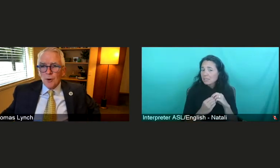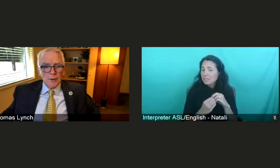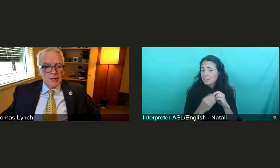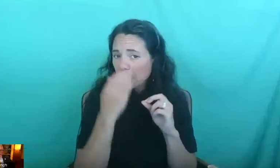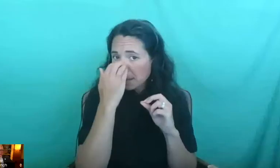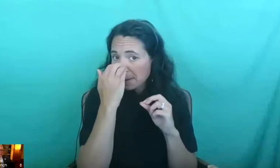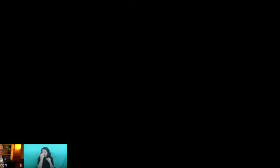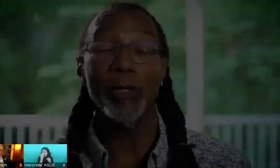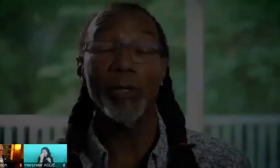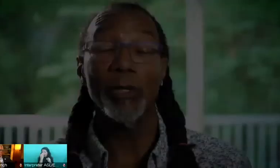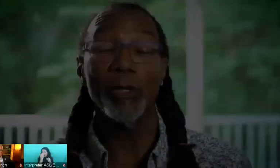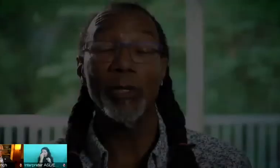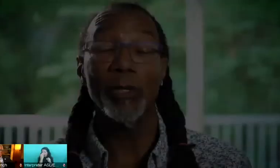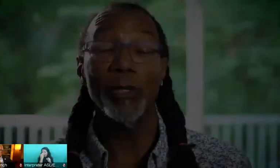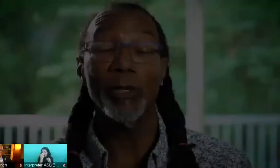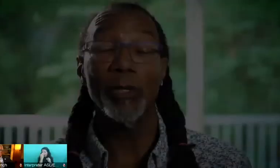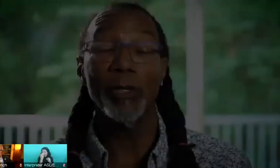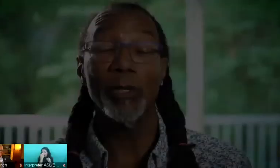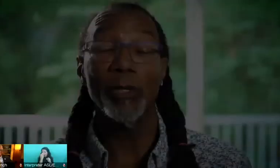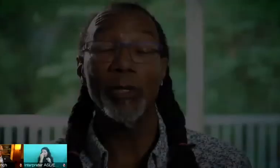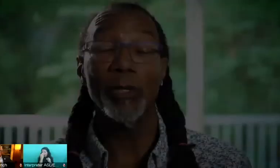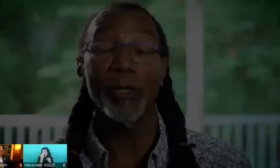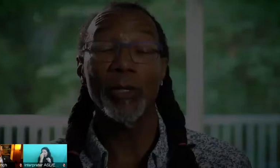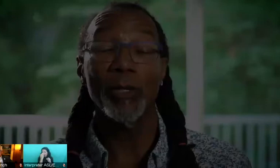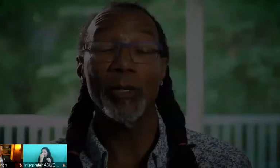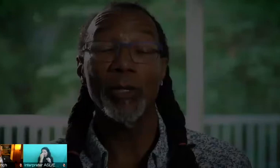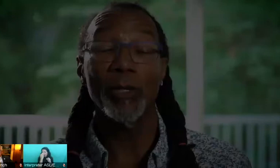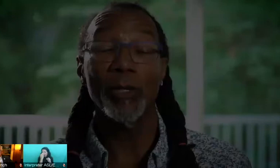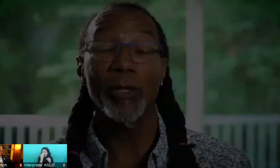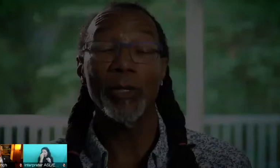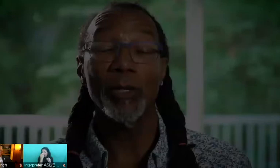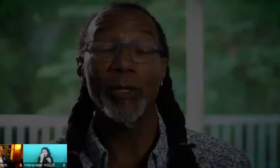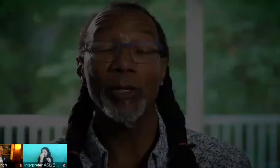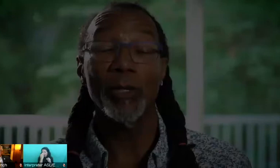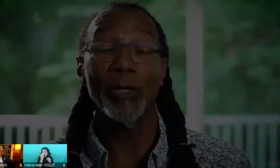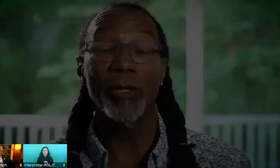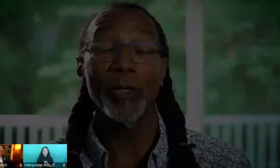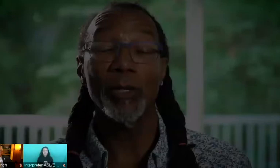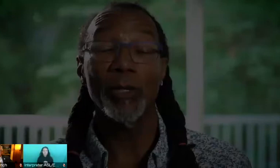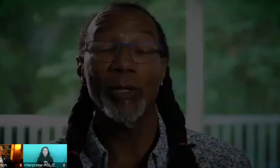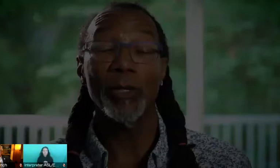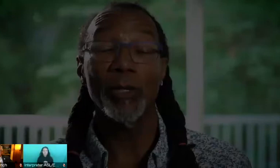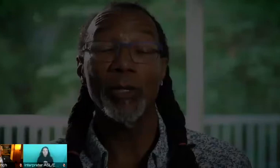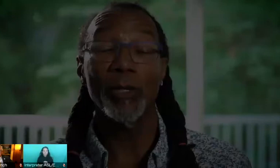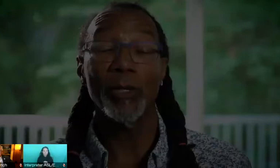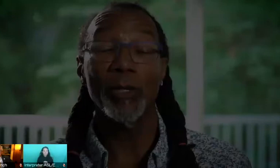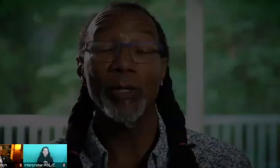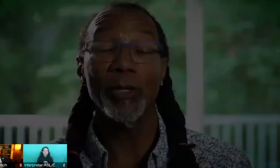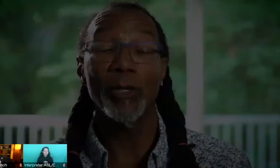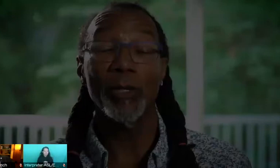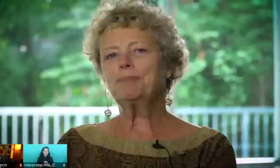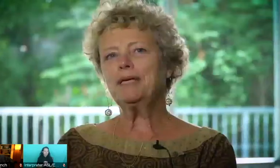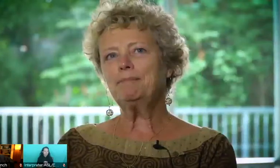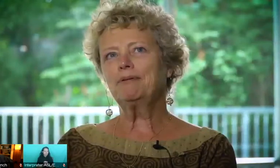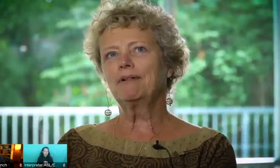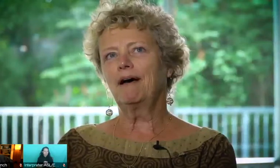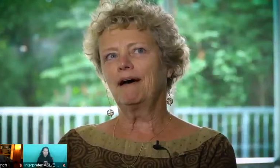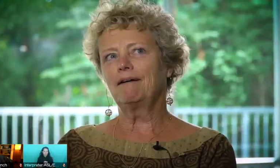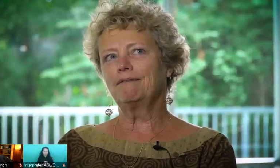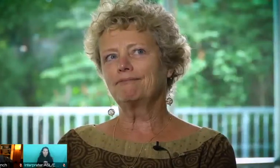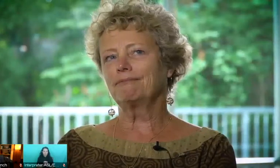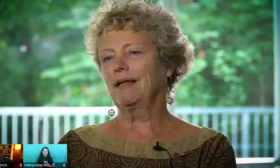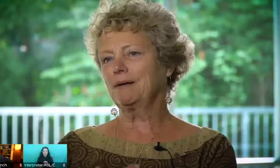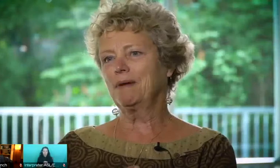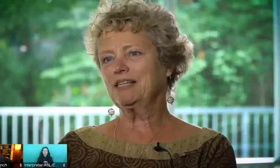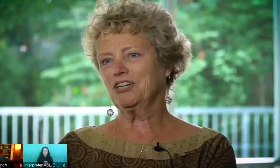Or are we going to... There was a funeral a week, if not more. I lost a lot of very, very close friends. For people